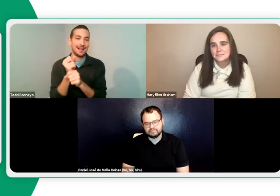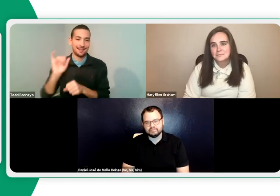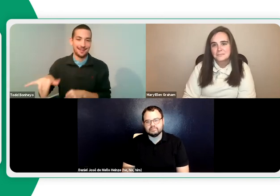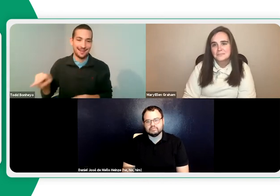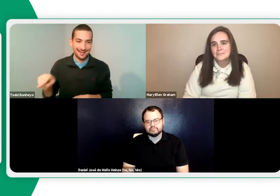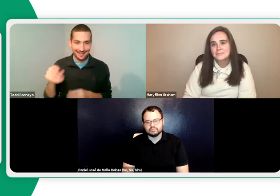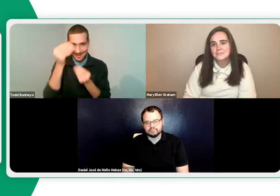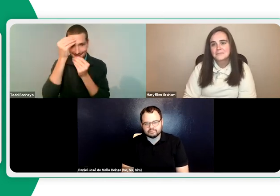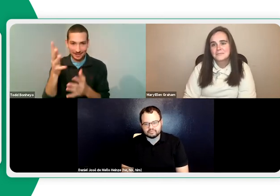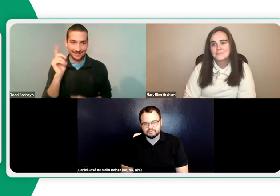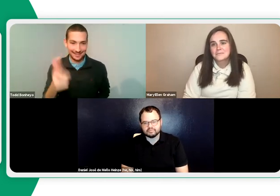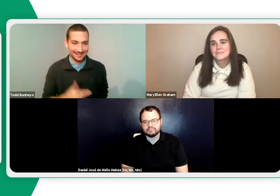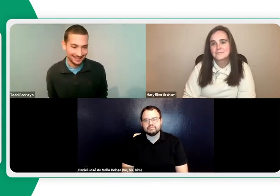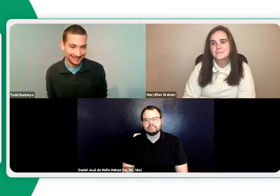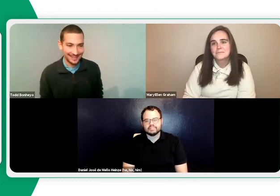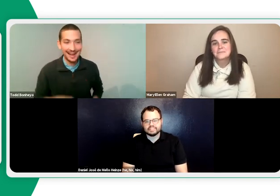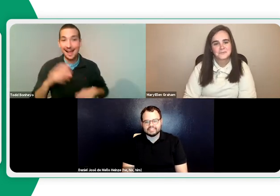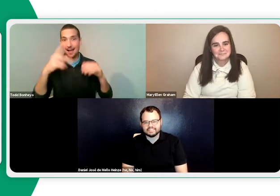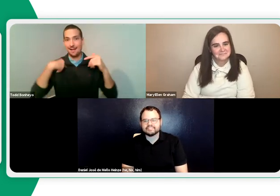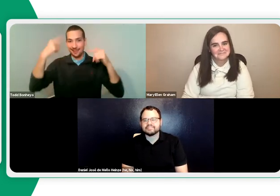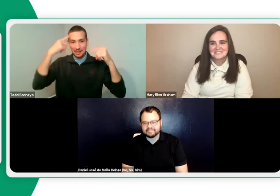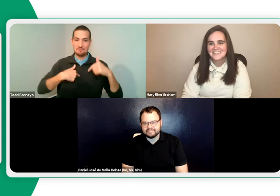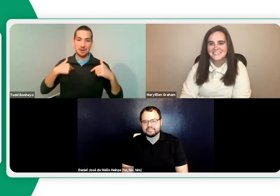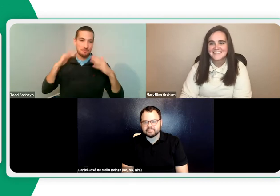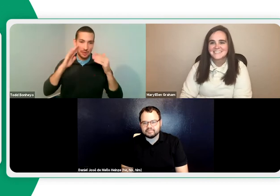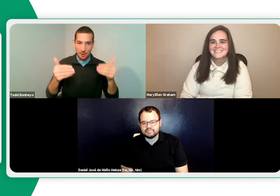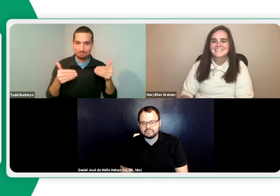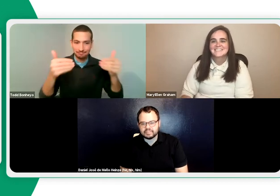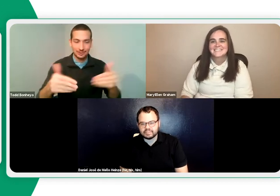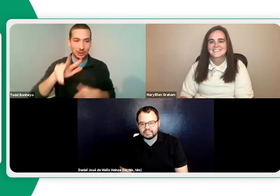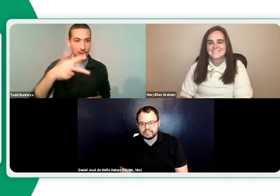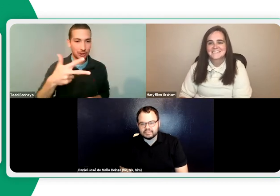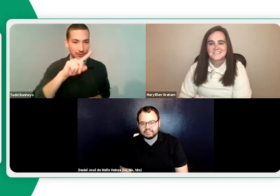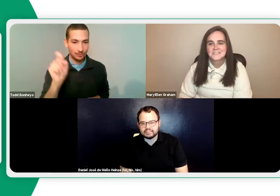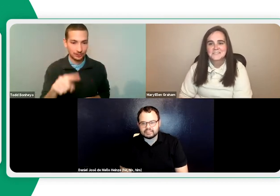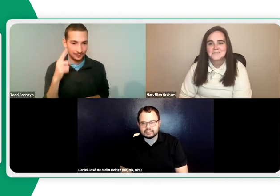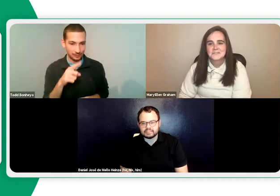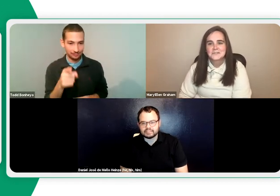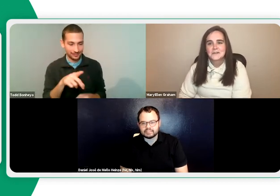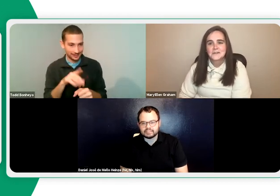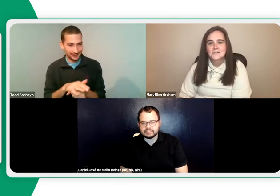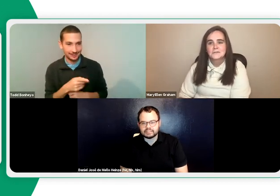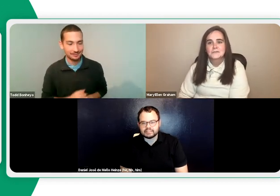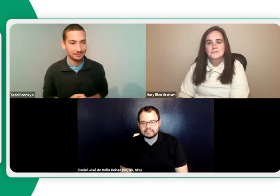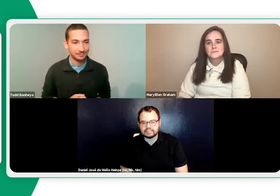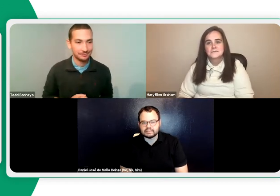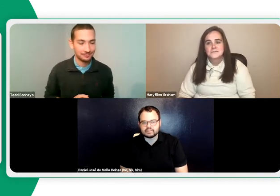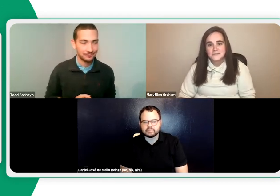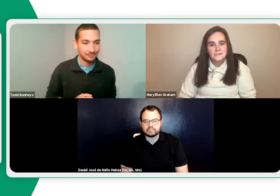challenge program as well. So no worries. You will be receiving that information later. I think we do have to move forward, though, to our next